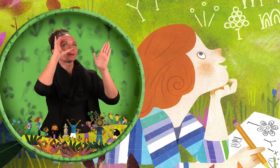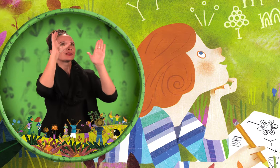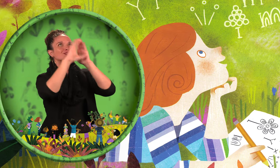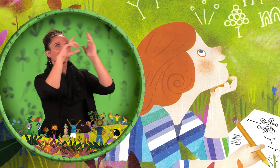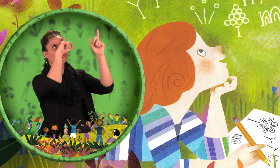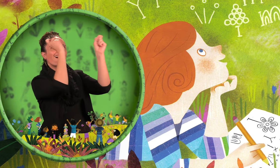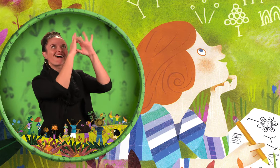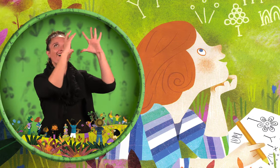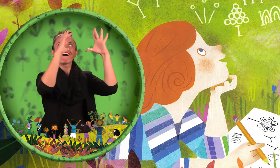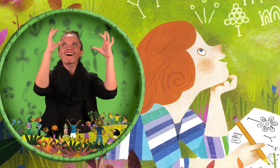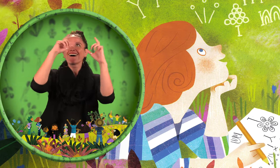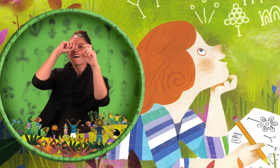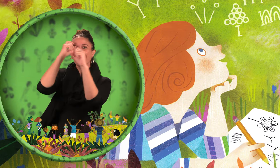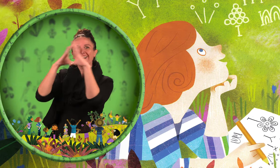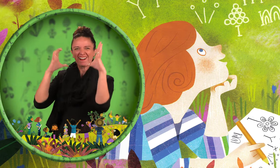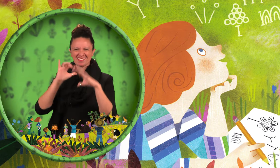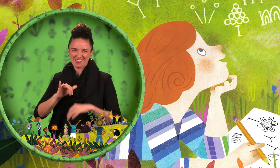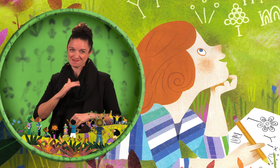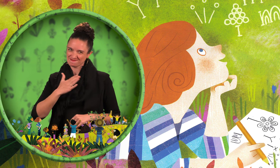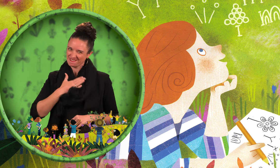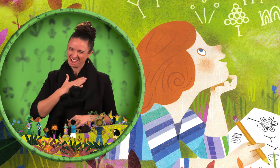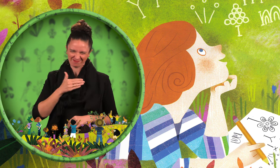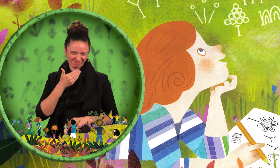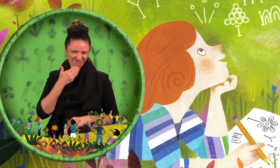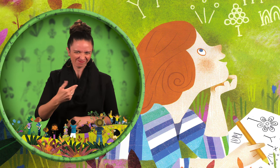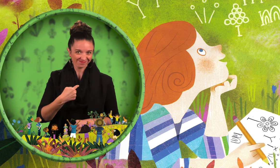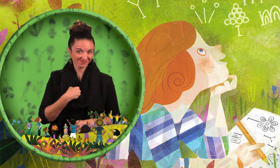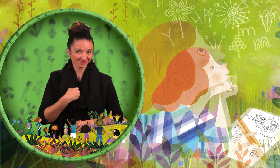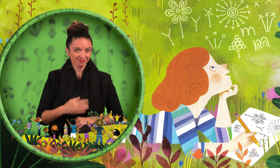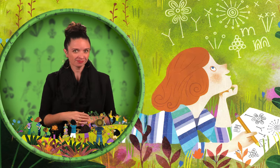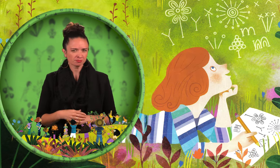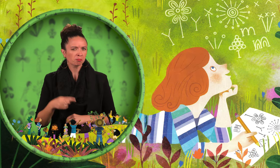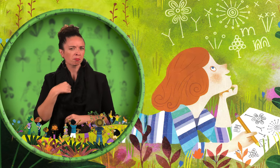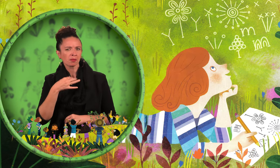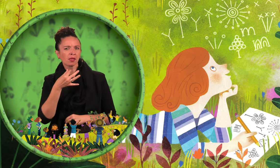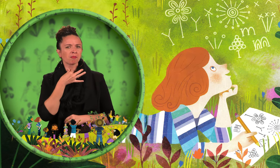at making art from the pictures I see in my mind.